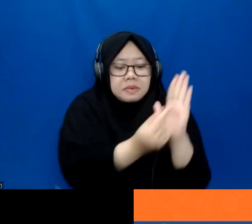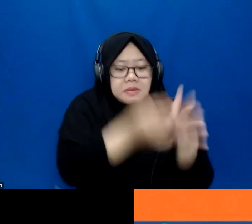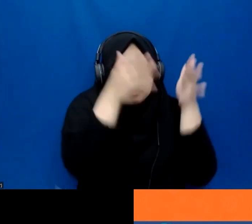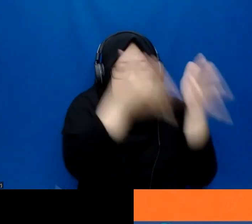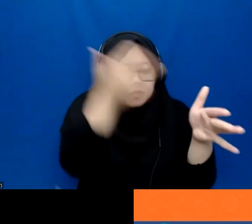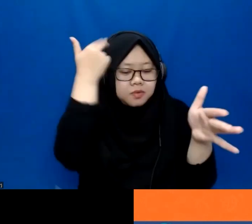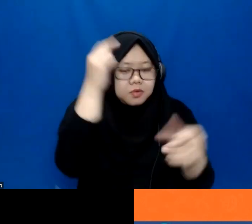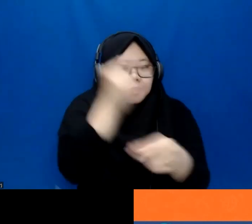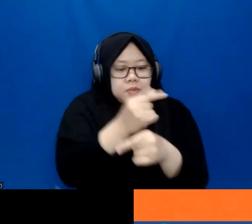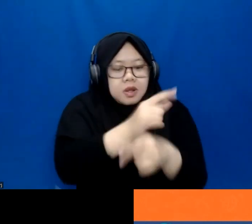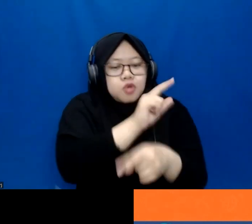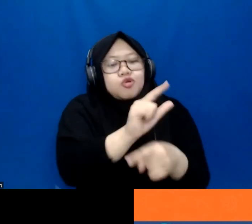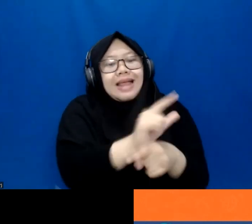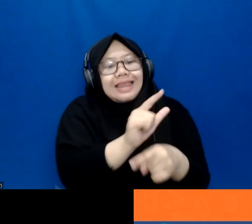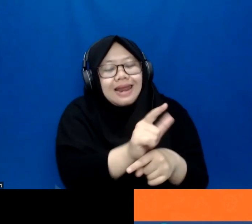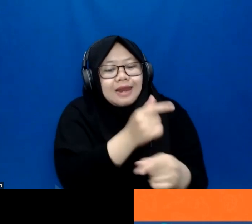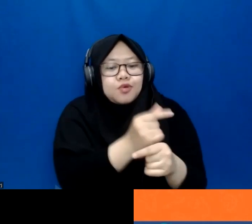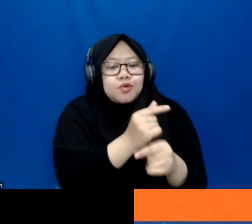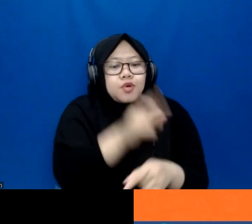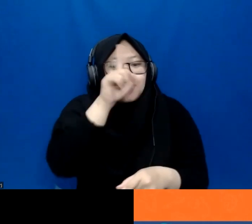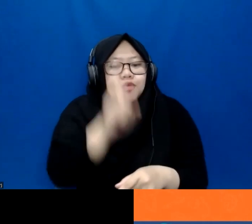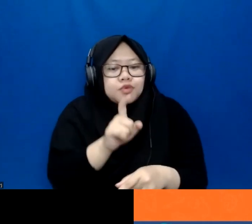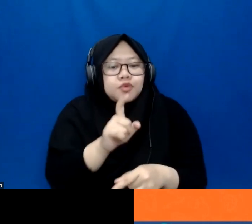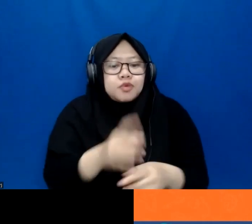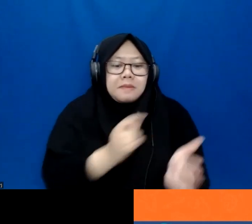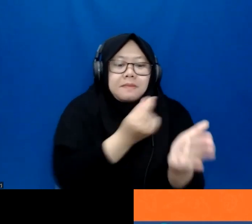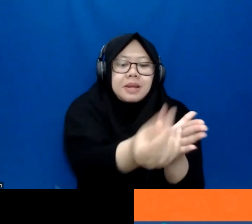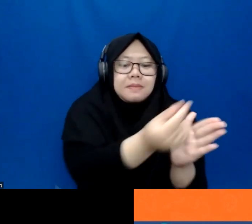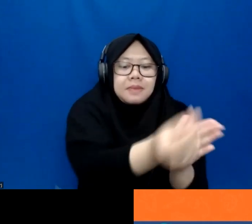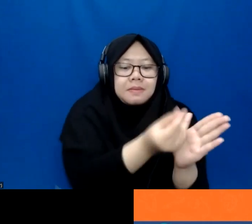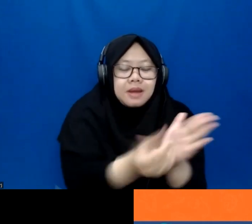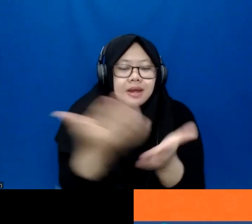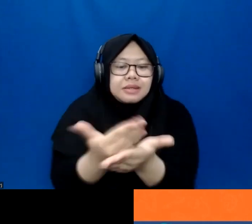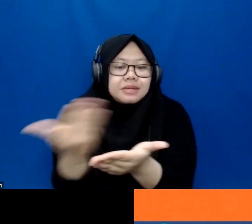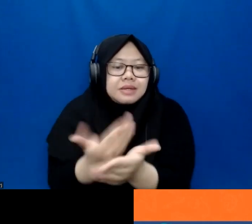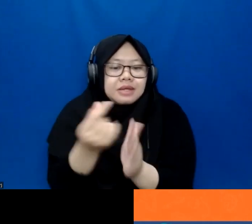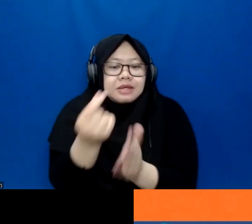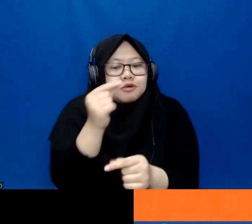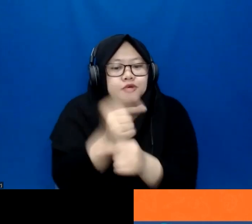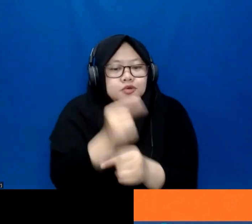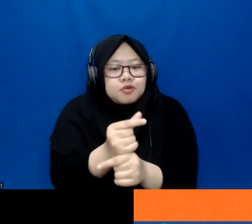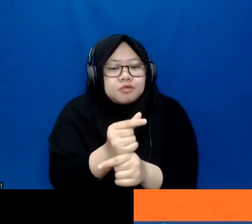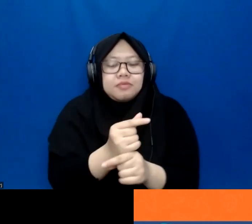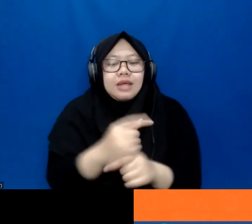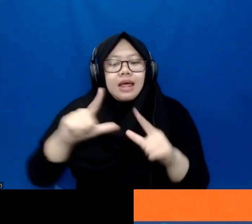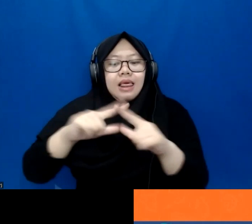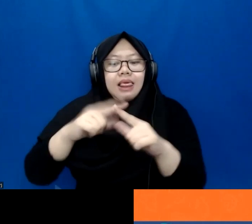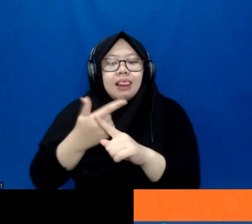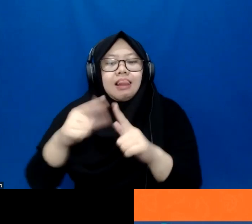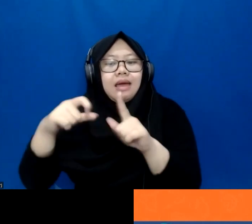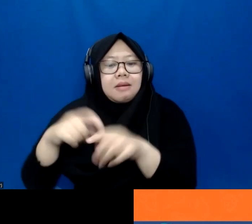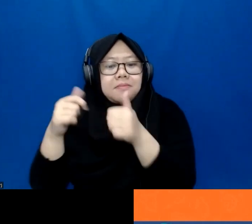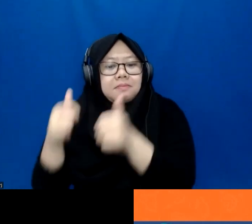teacher training. They need to start paying teachers decent salaries, which